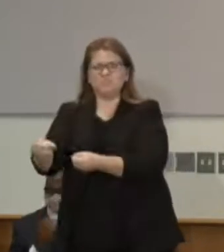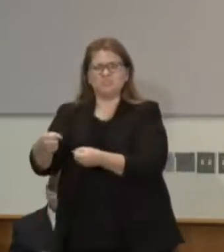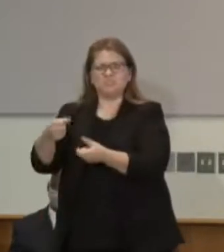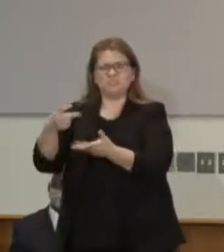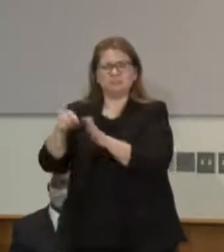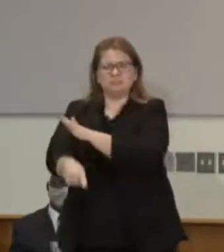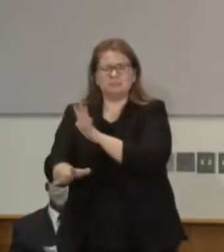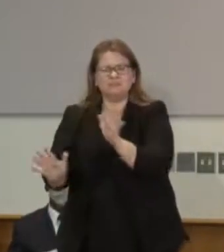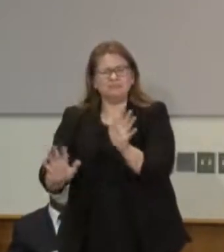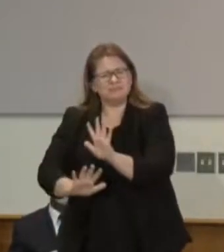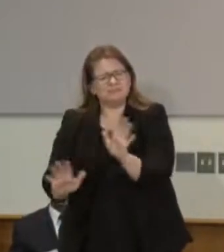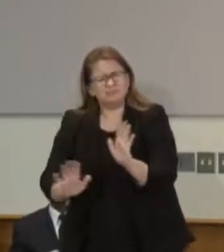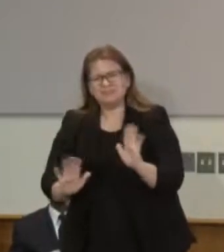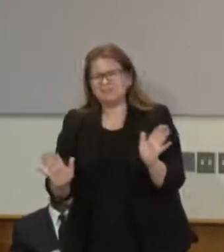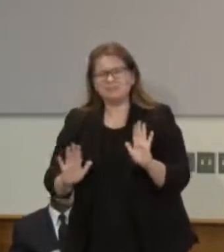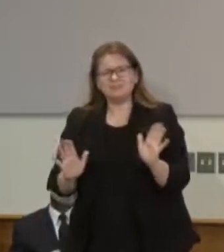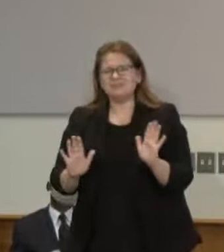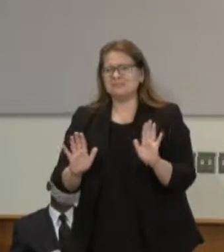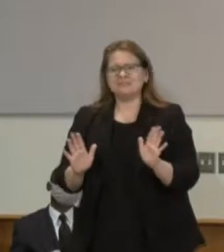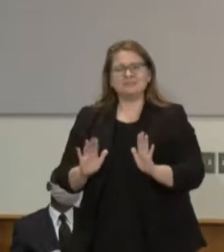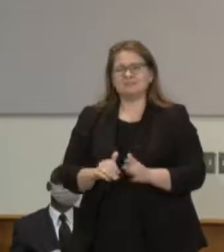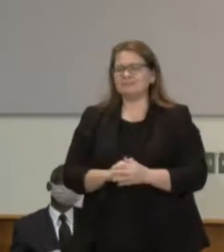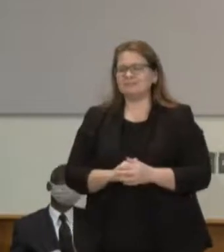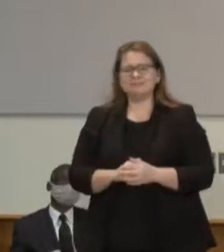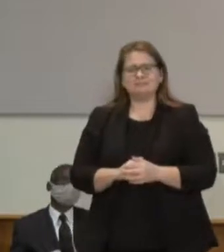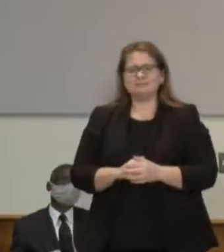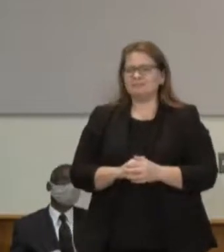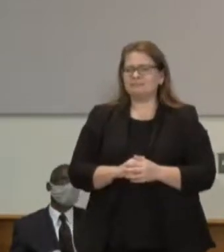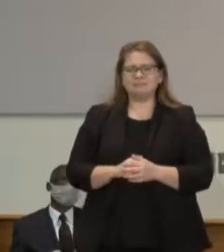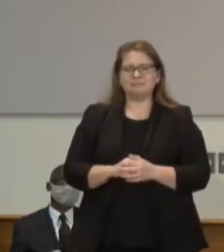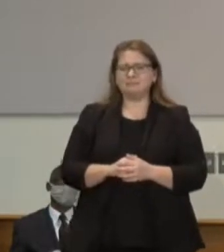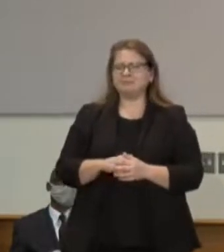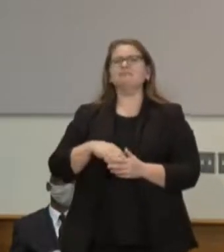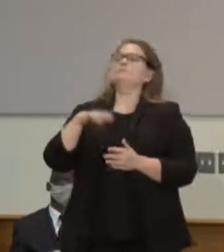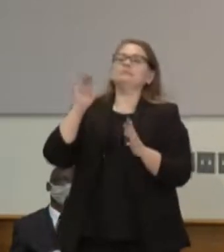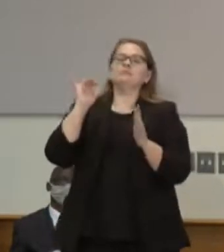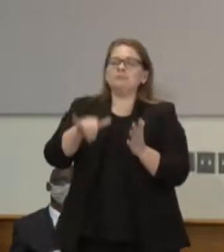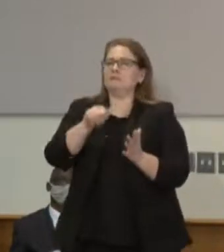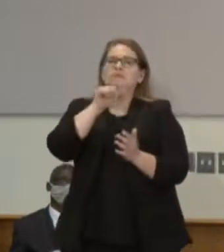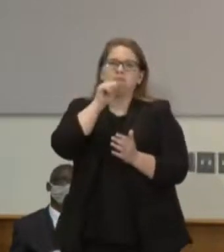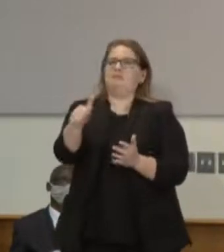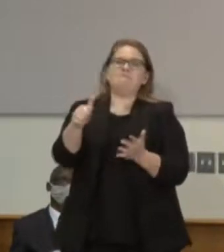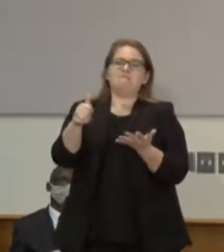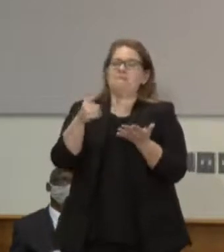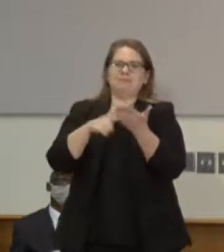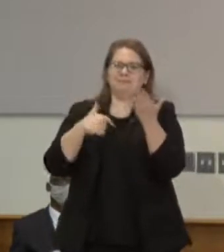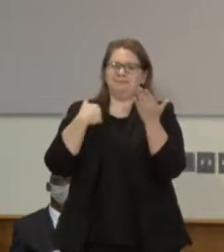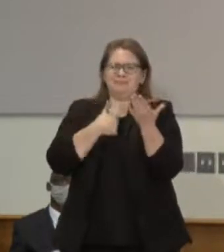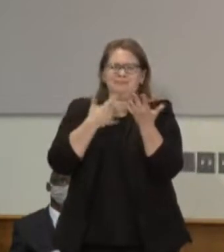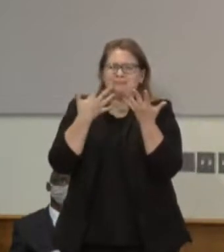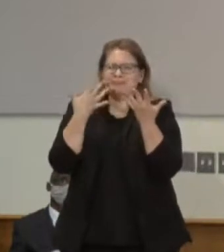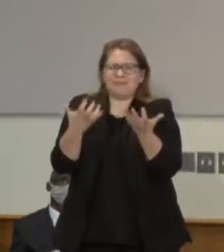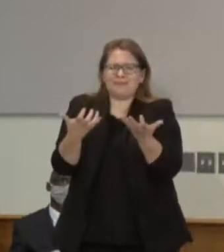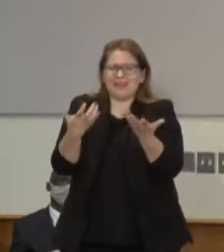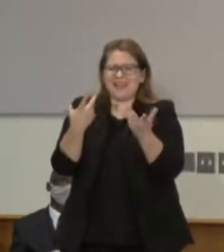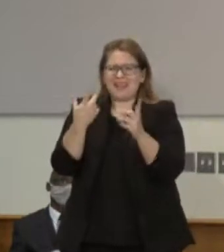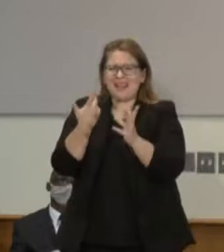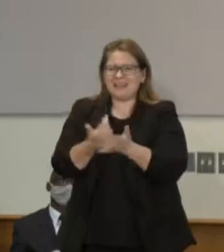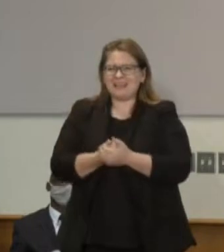particularly in a society that is unfortunately been handed this incredible racist